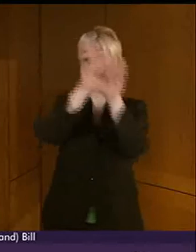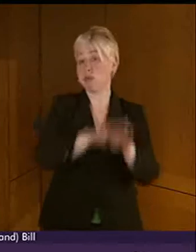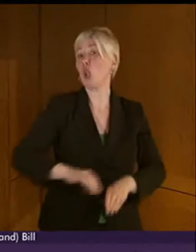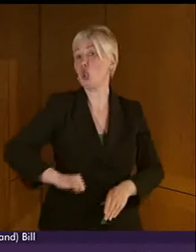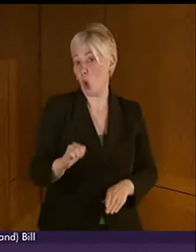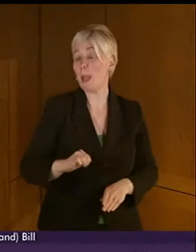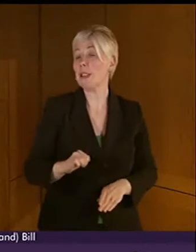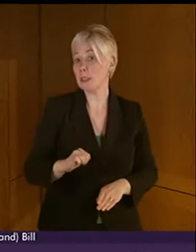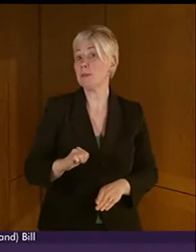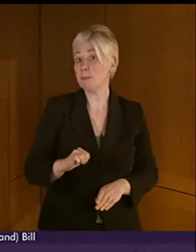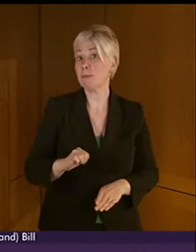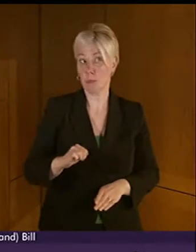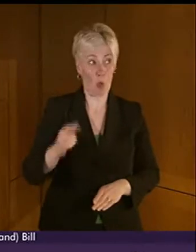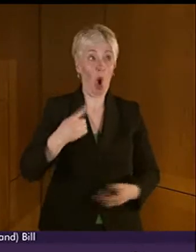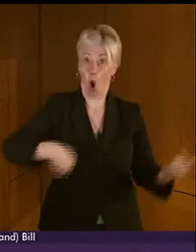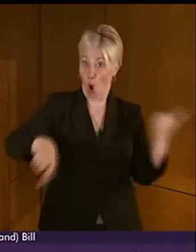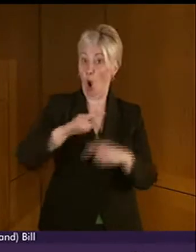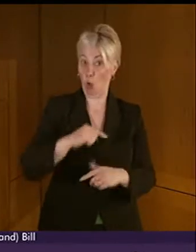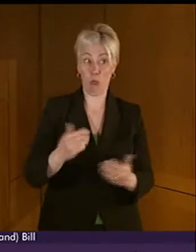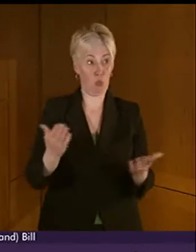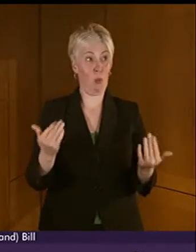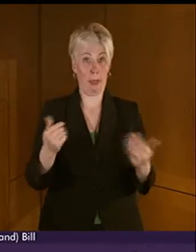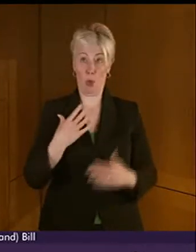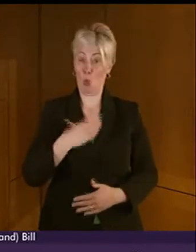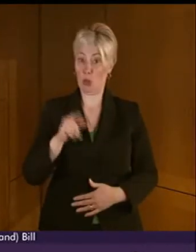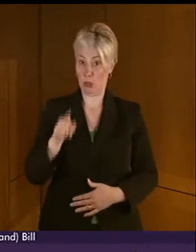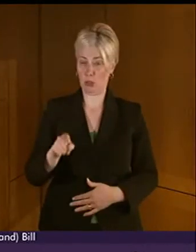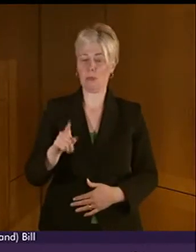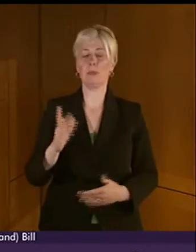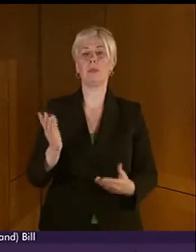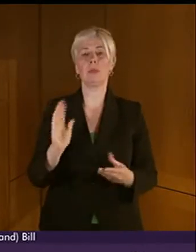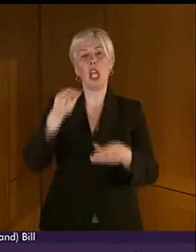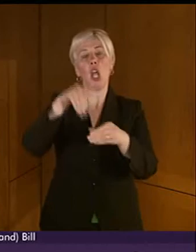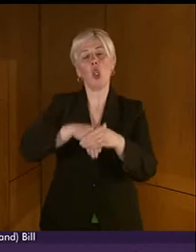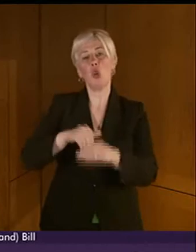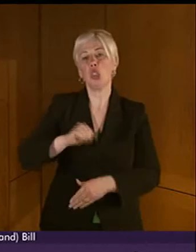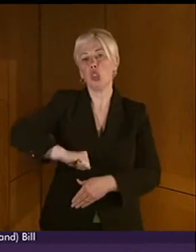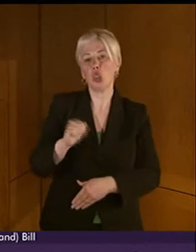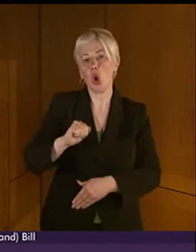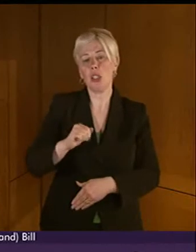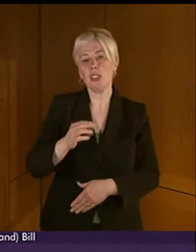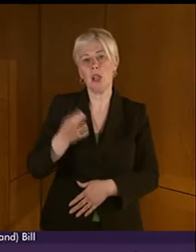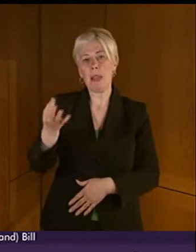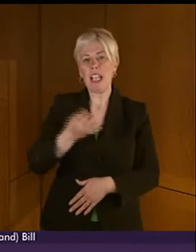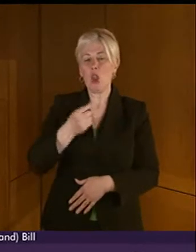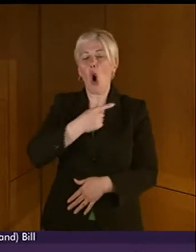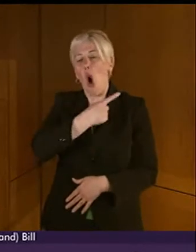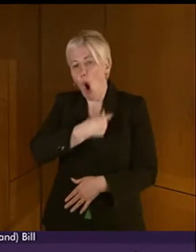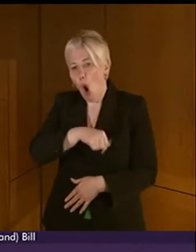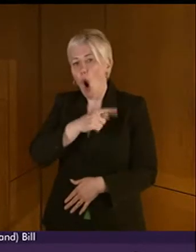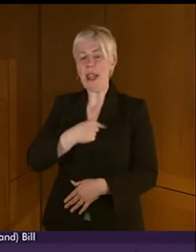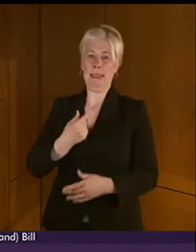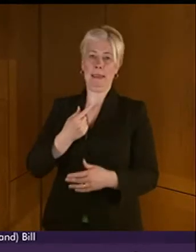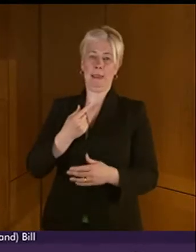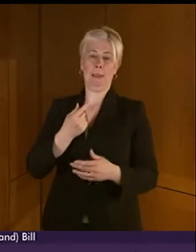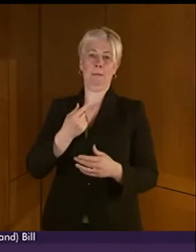think that is something that we would all welcome. And then Inclusion Scotland asked for an honest appraisal of where